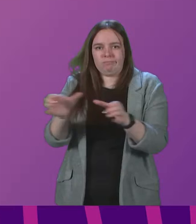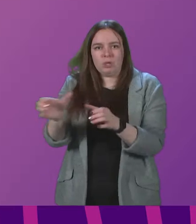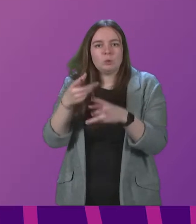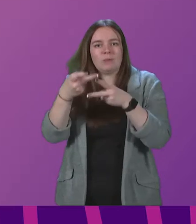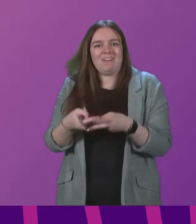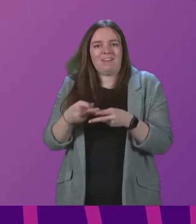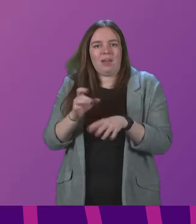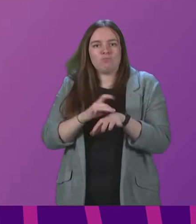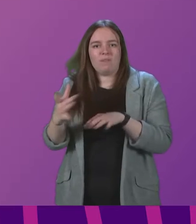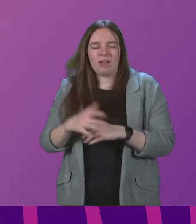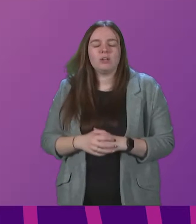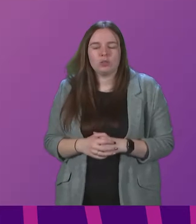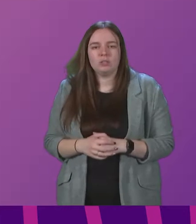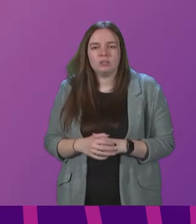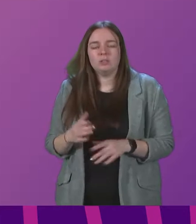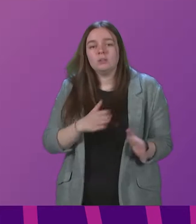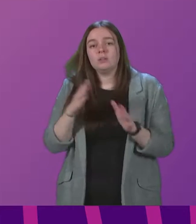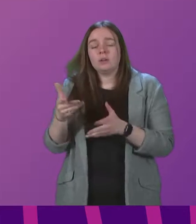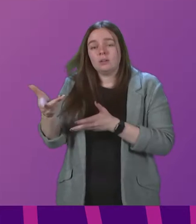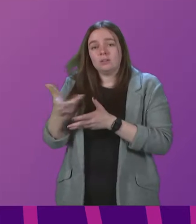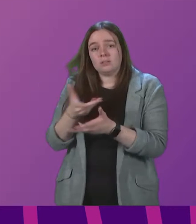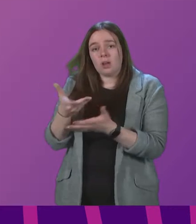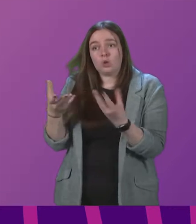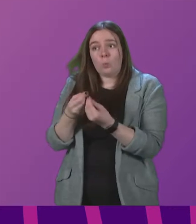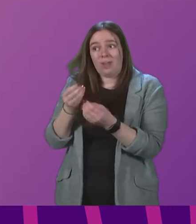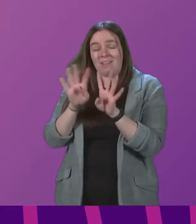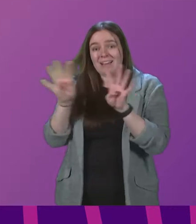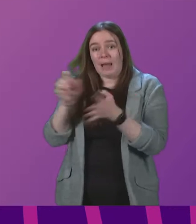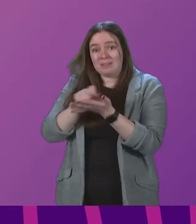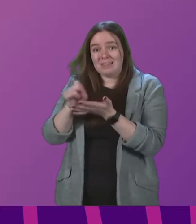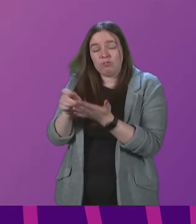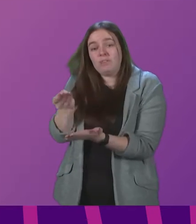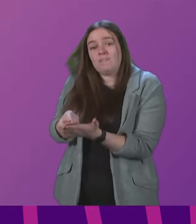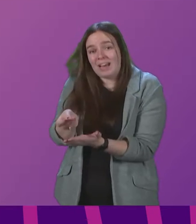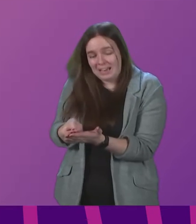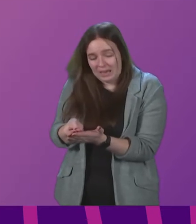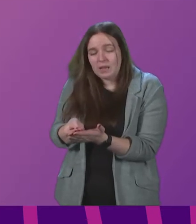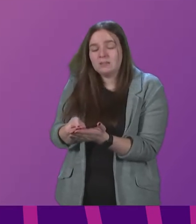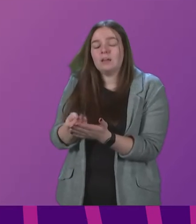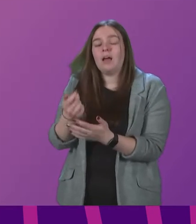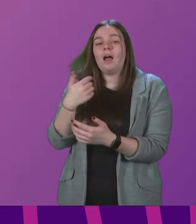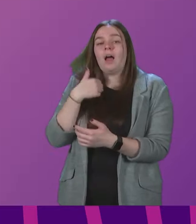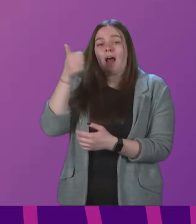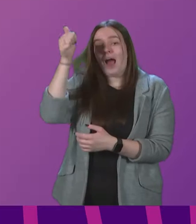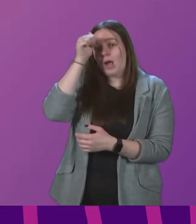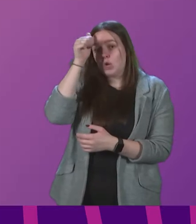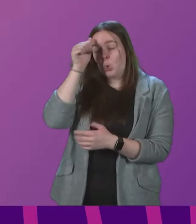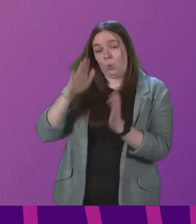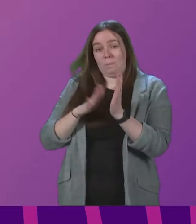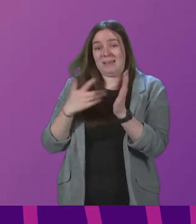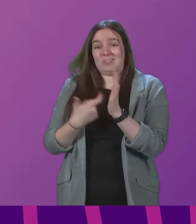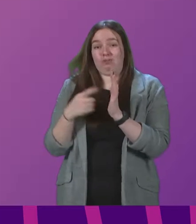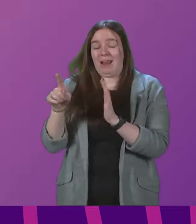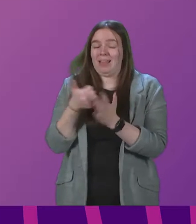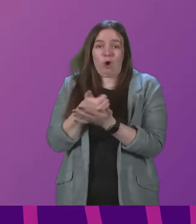profession. As for discussions with the Cabinet Secretary for Finance, I know that Mr Rowley